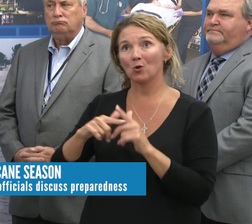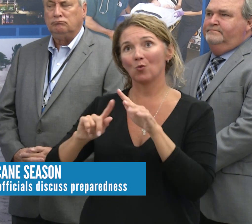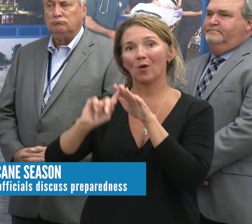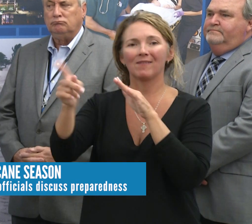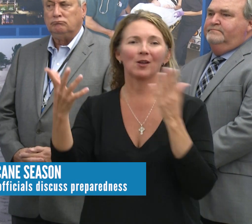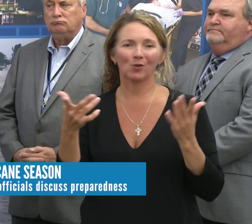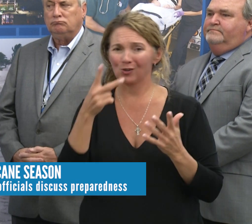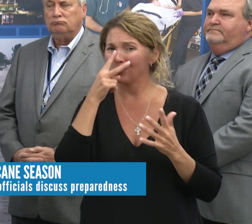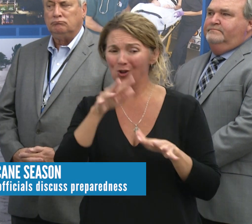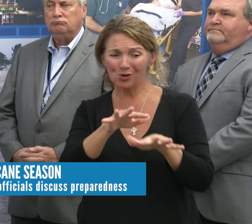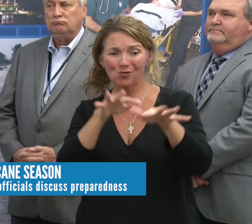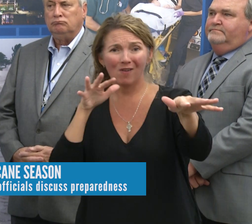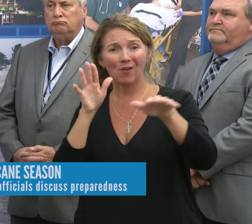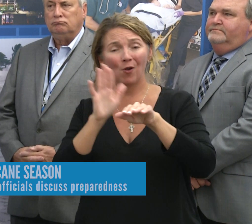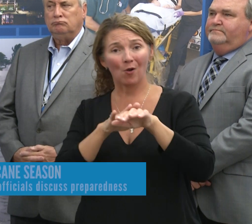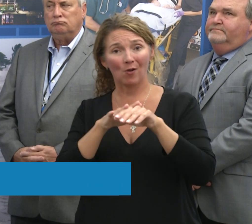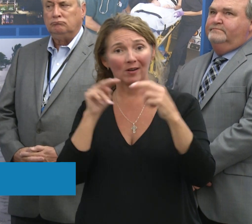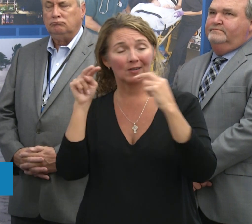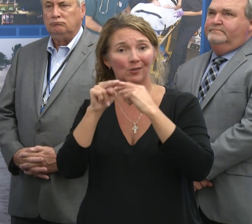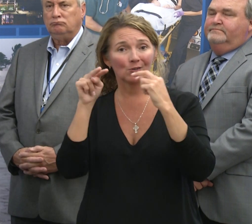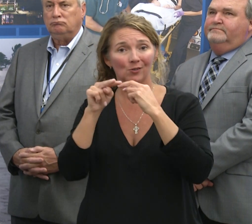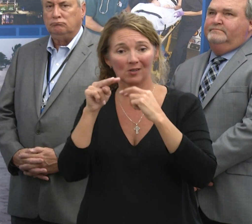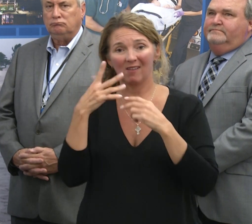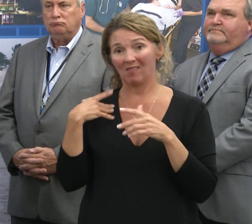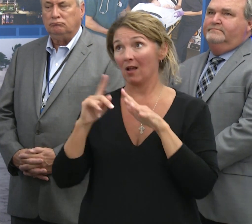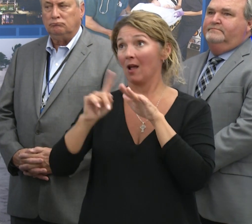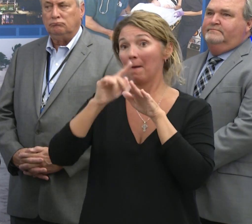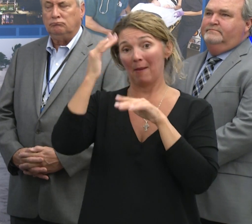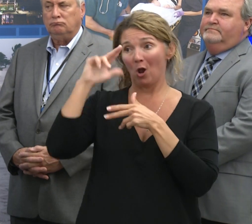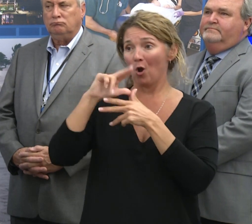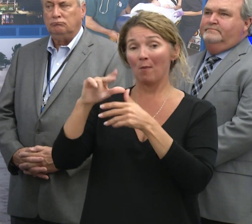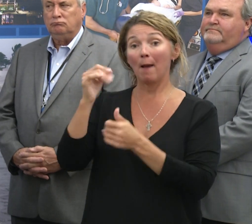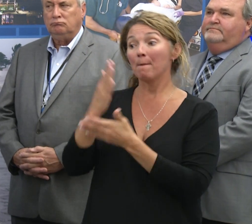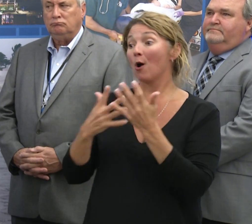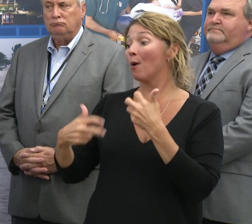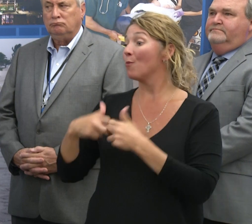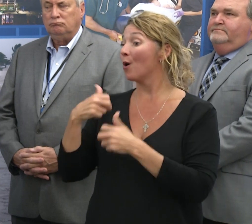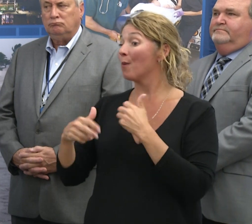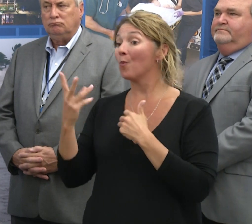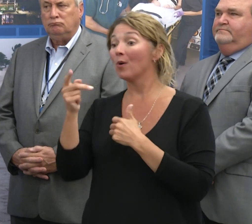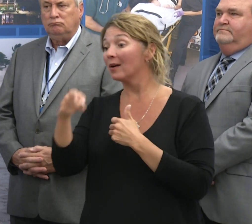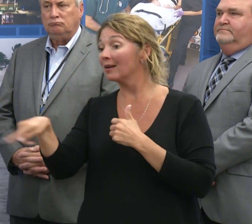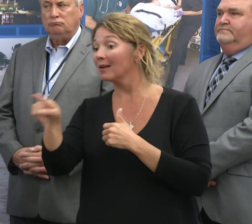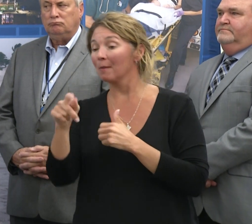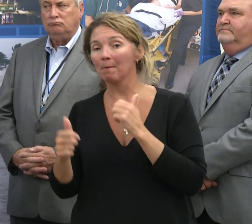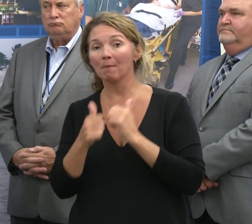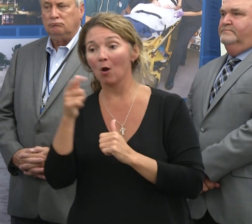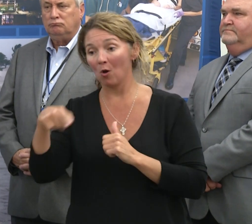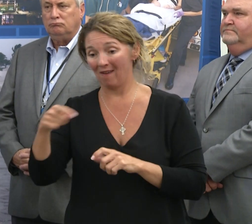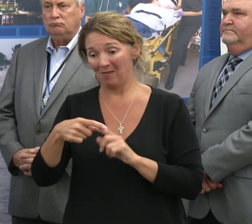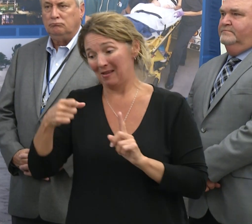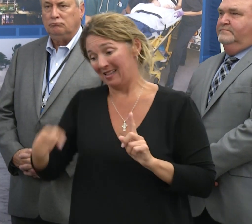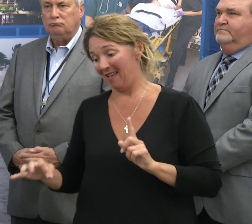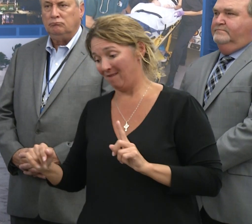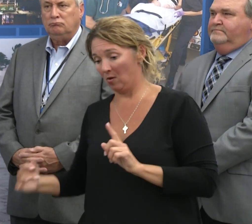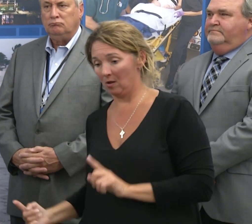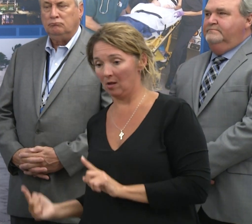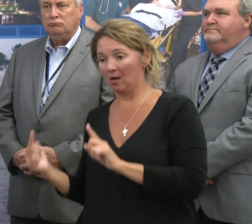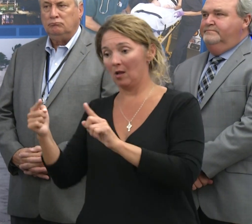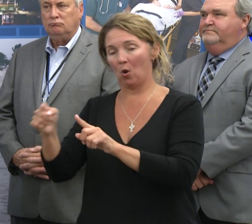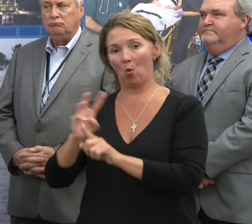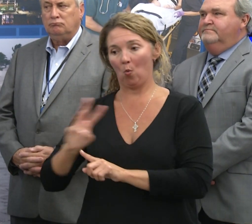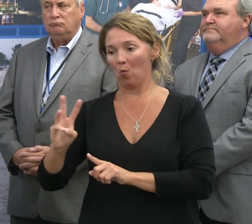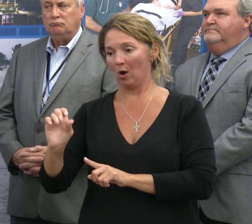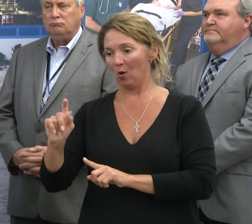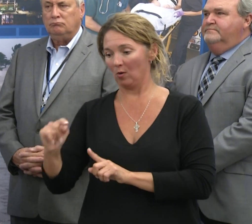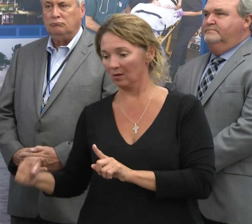I mean, we saw the traffic on the interstate exiting as a result of Irma. And part of the problem was everybody from South Florida came to the West coast of